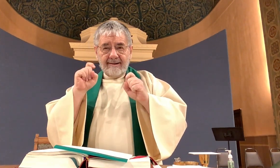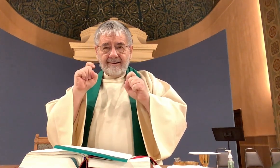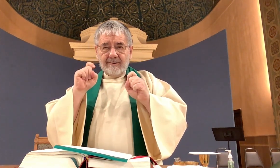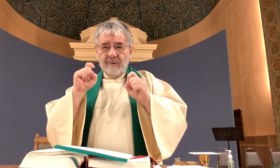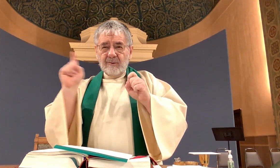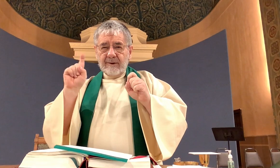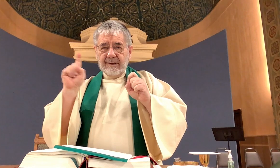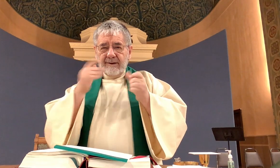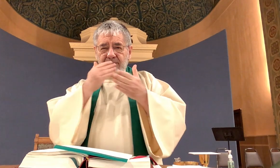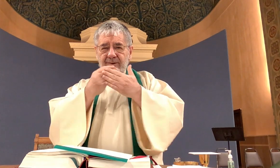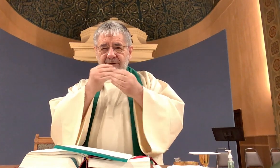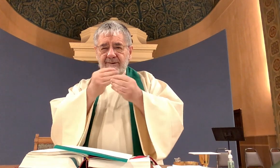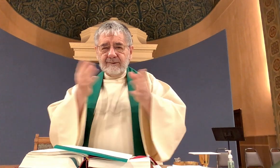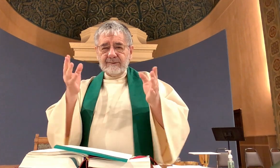where is the good news in that